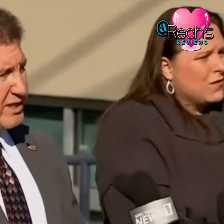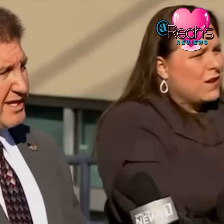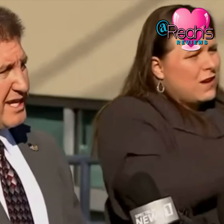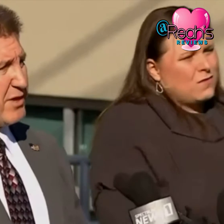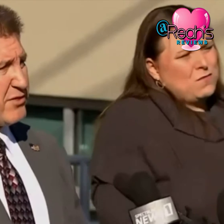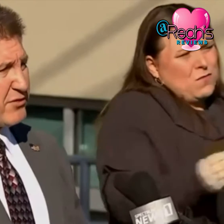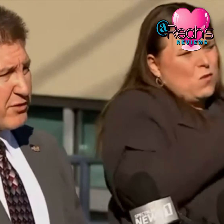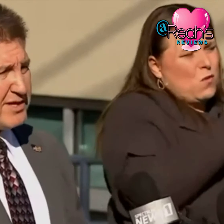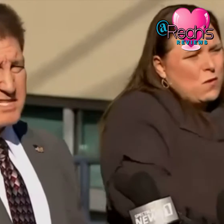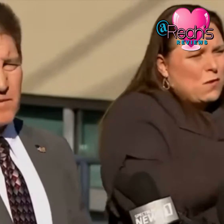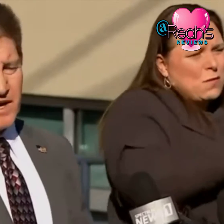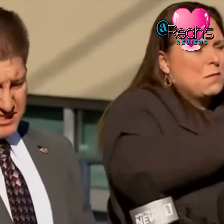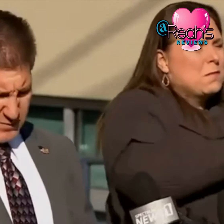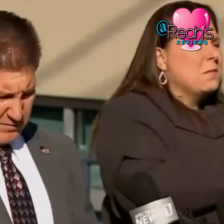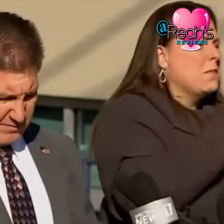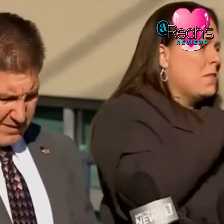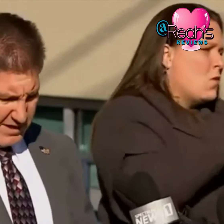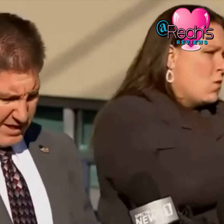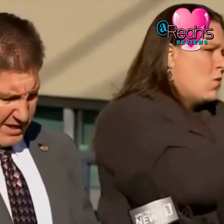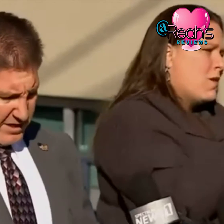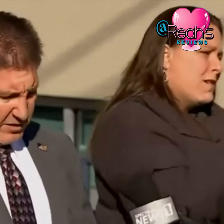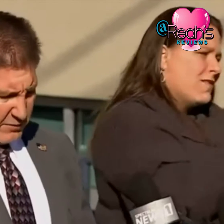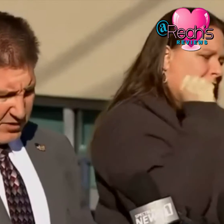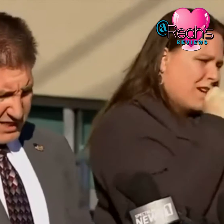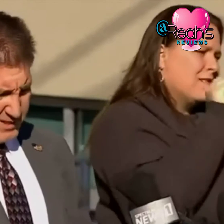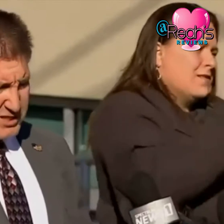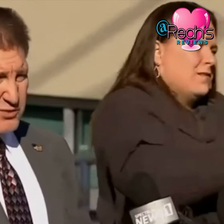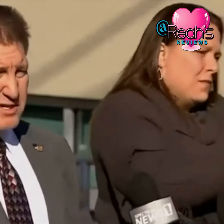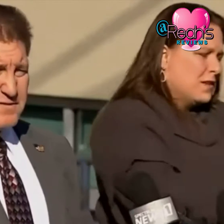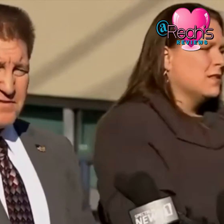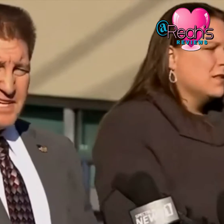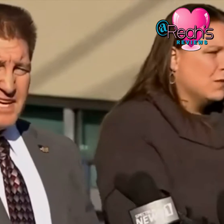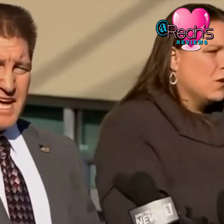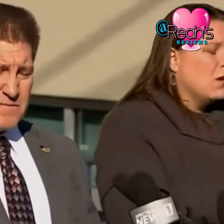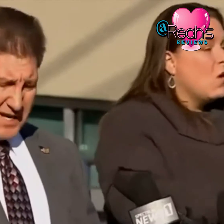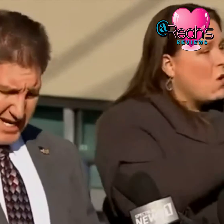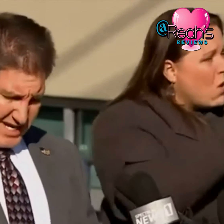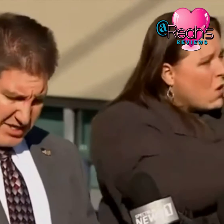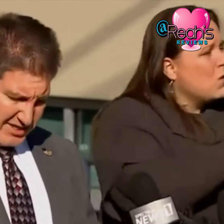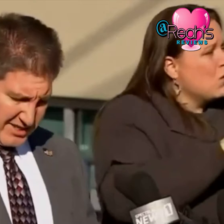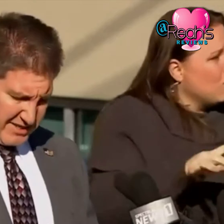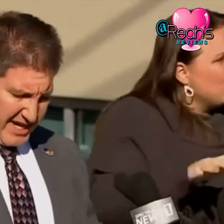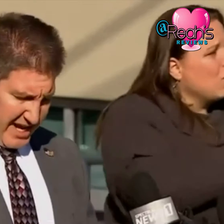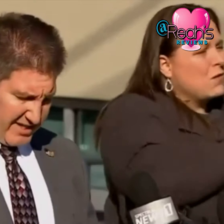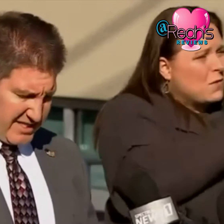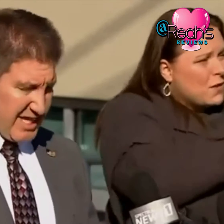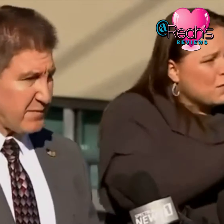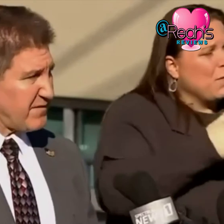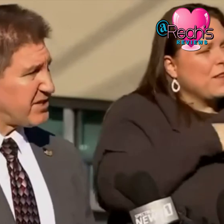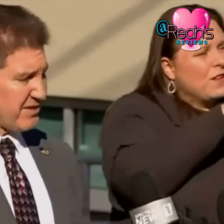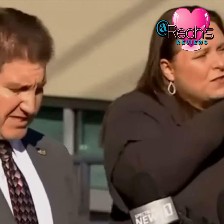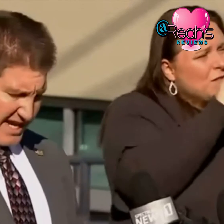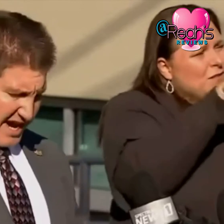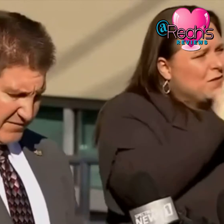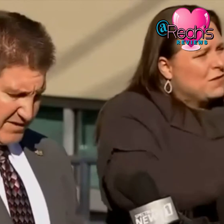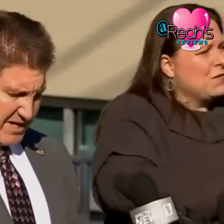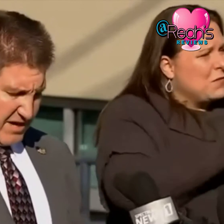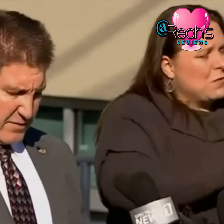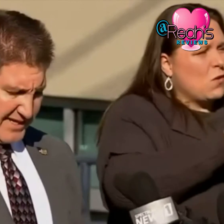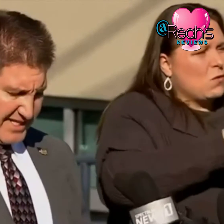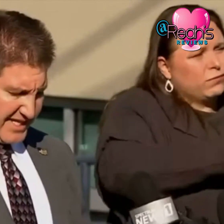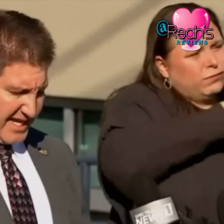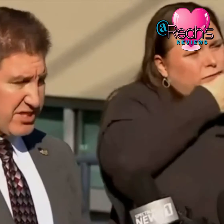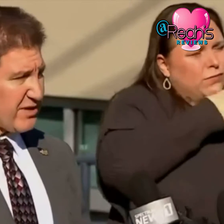work as quickly but thoroughly as possible there are approximately 250 FBI agents analysts and professional staff